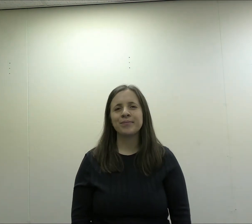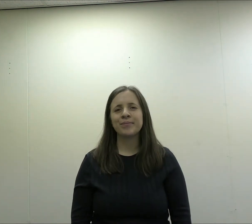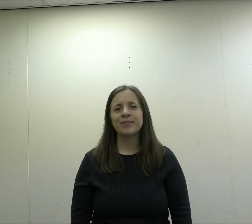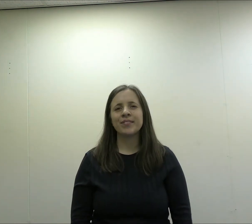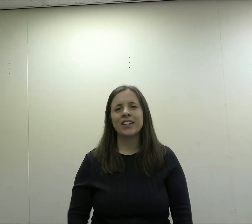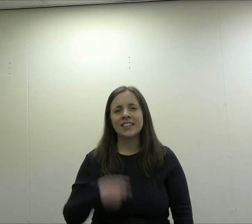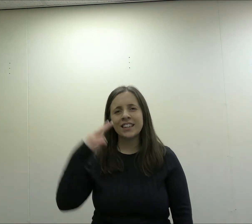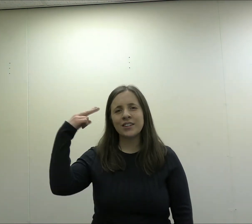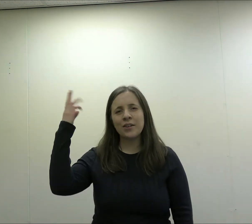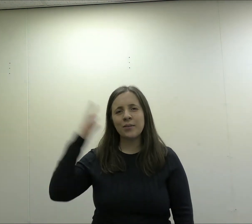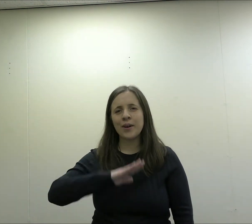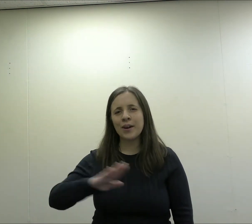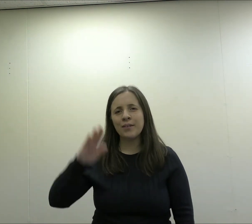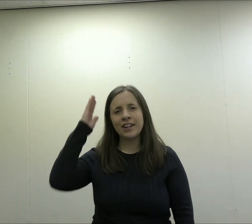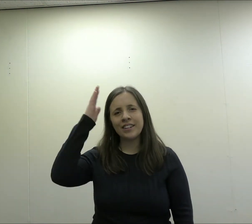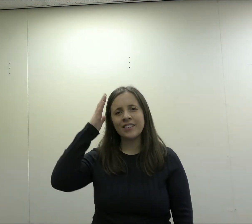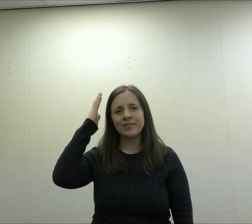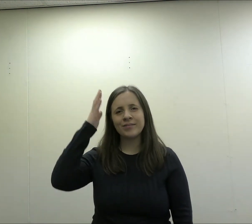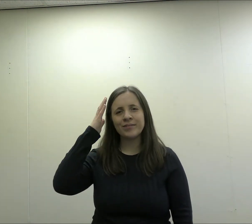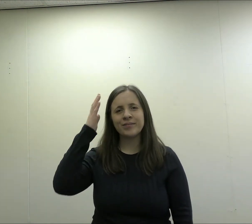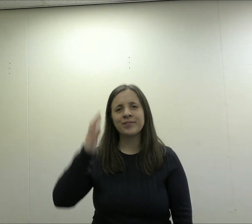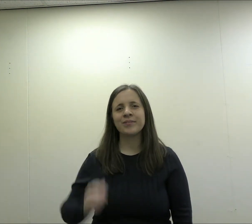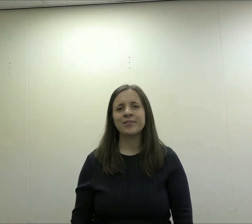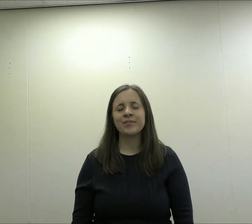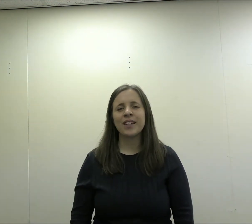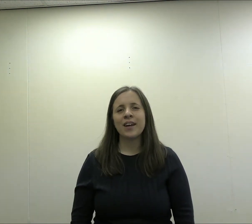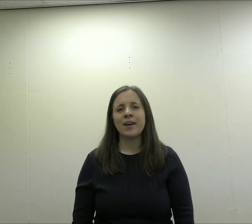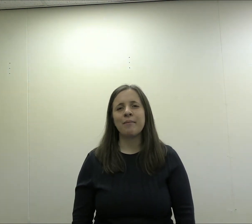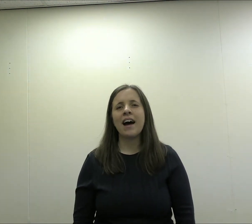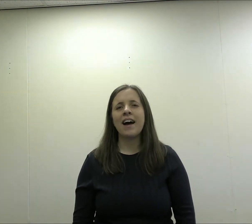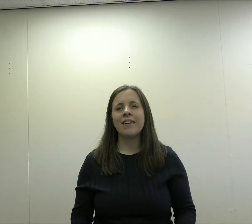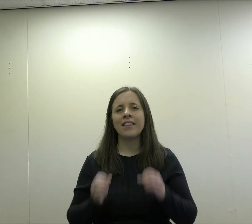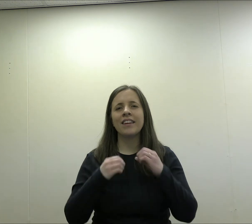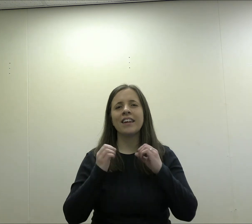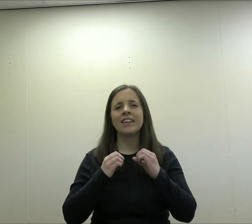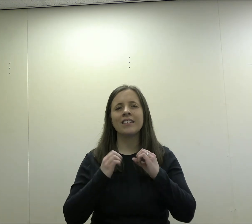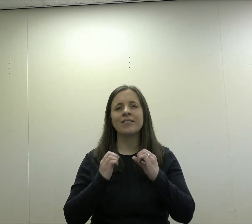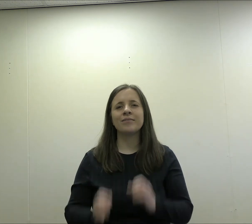Singing don't worry about a thing